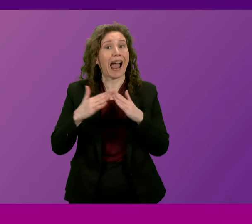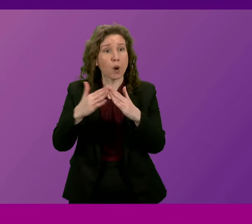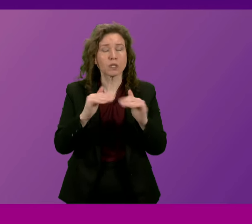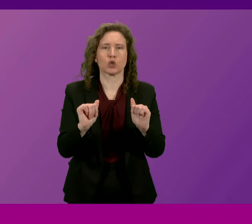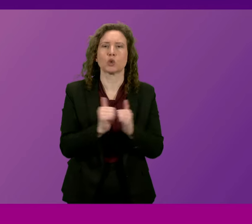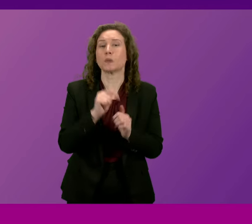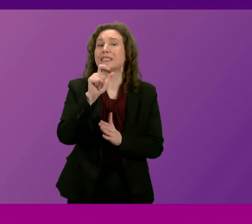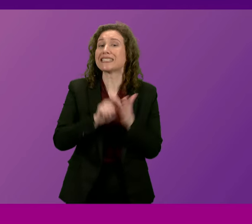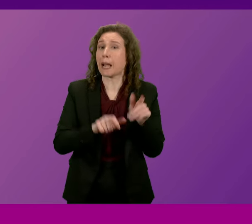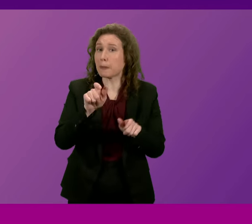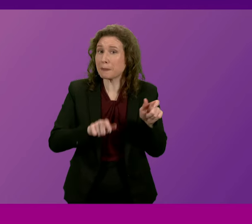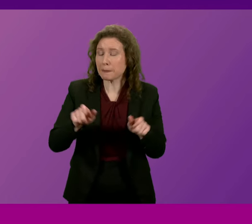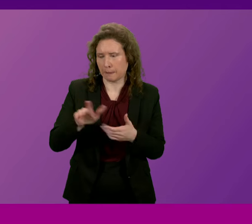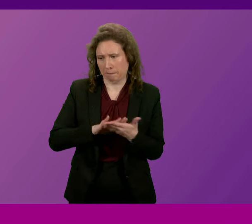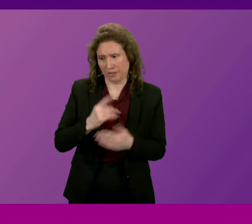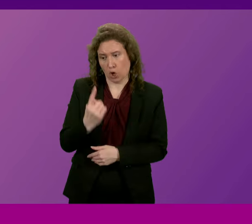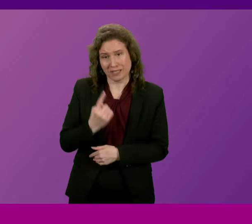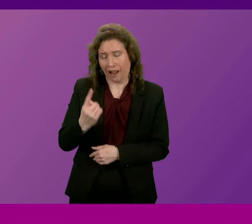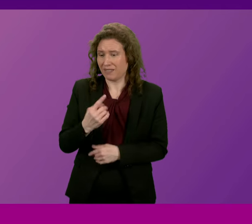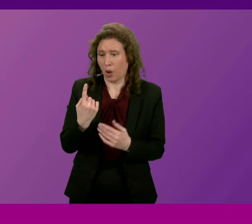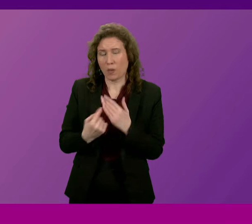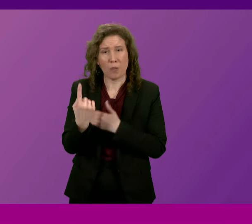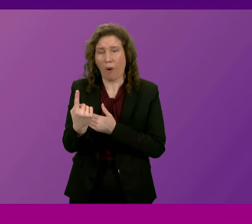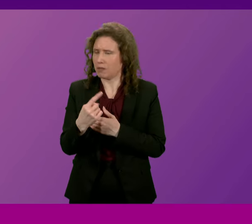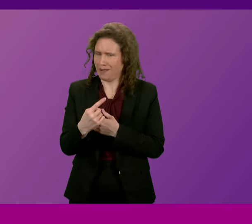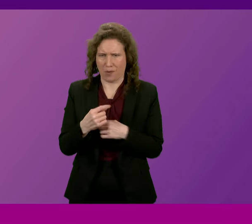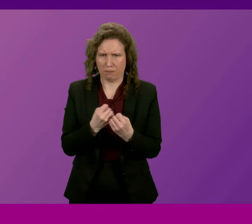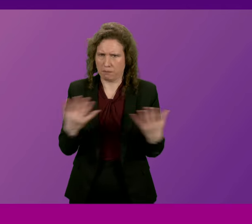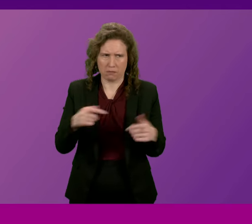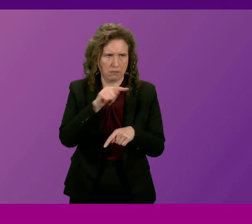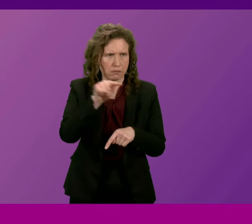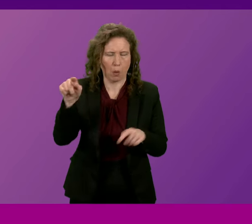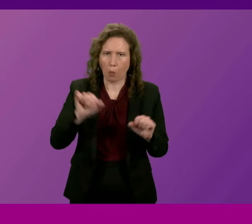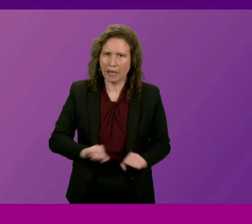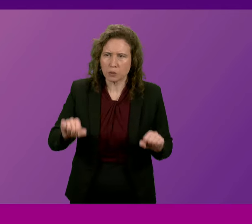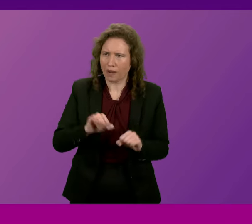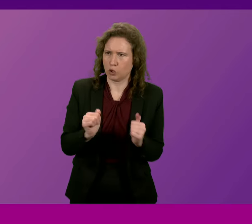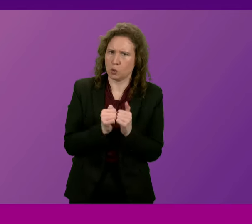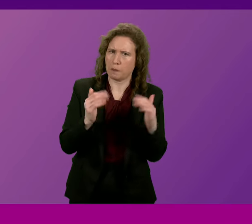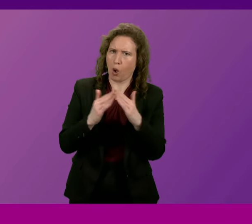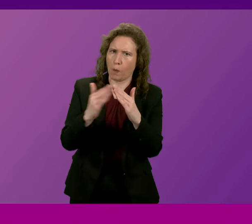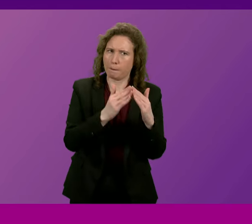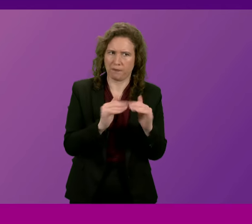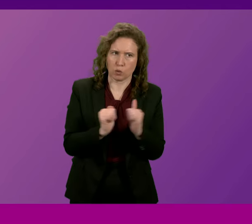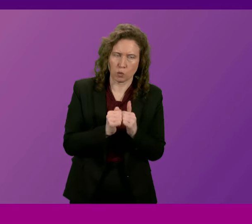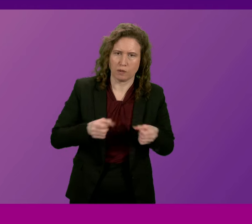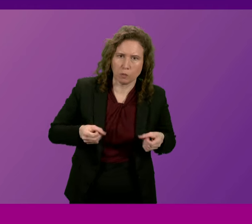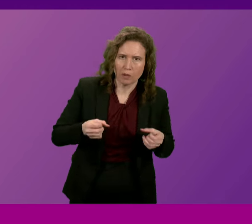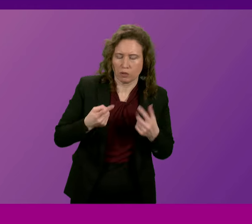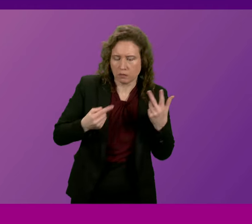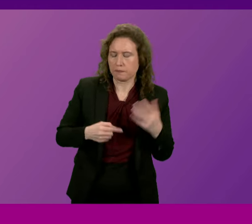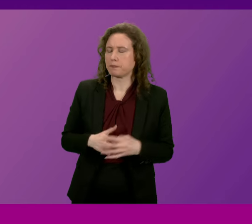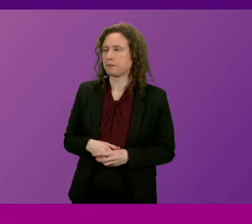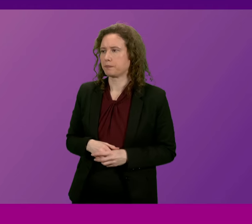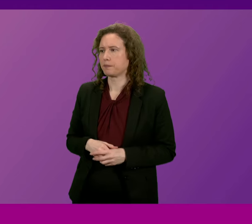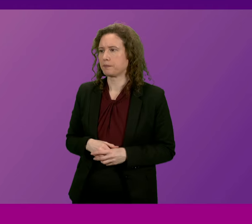people means Andrea's case will be far from unique. First Minister. If Mr Chowdhury was to provide me